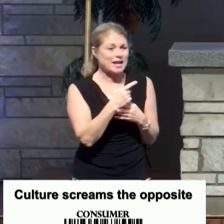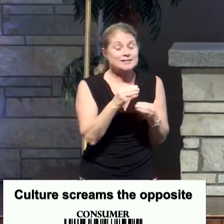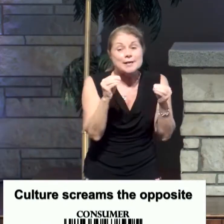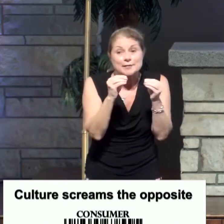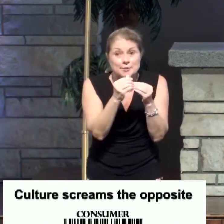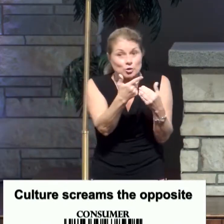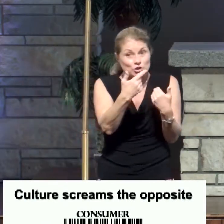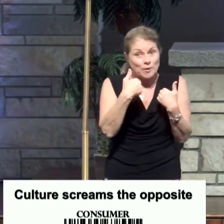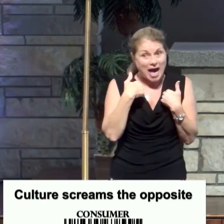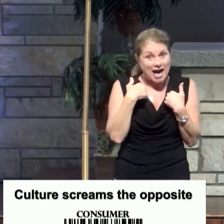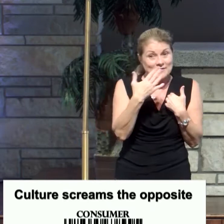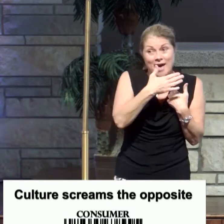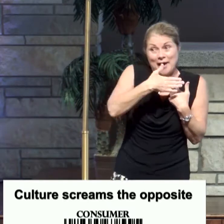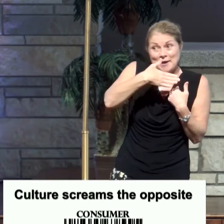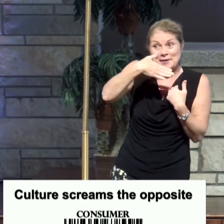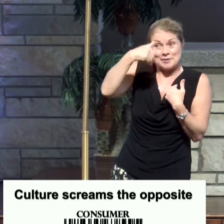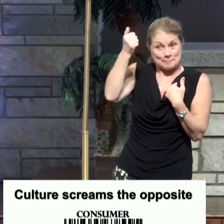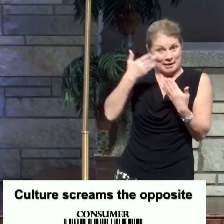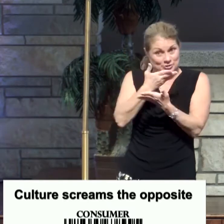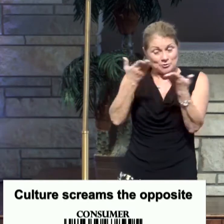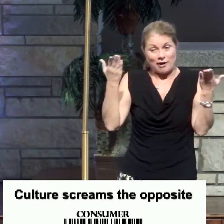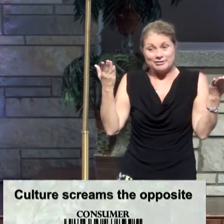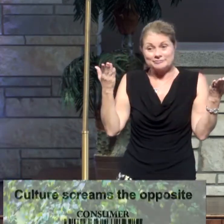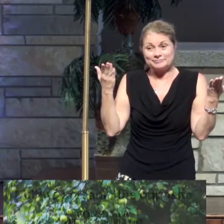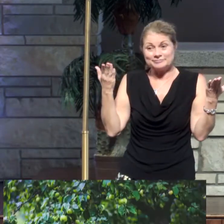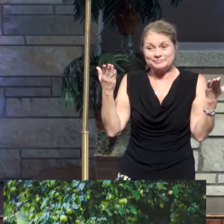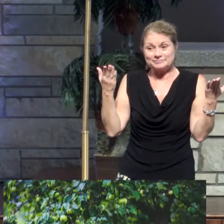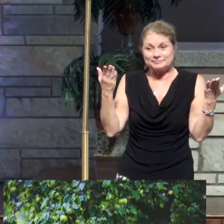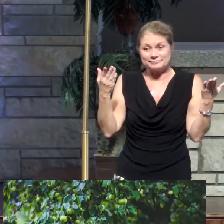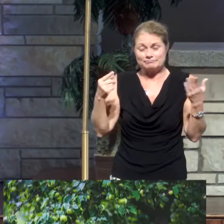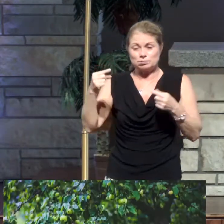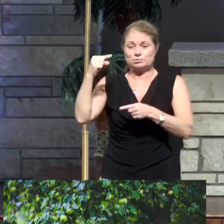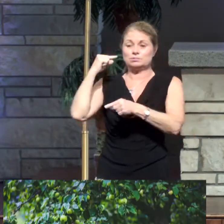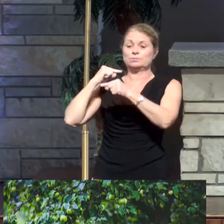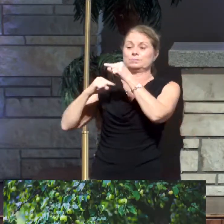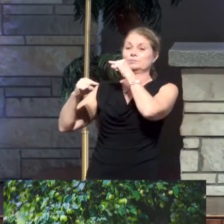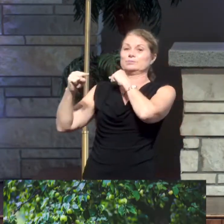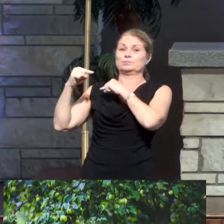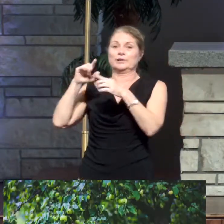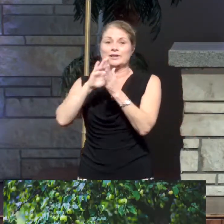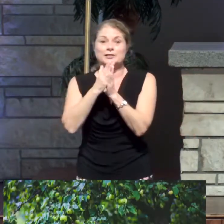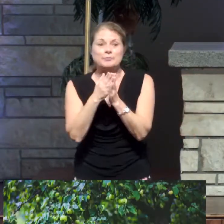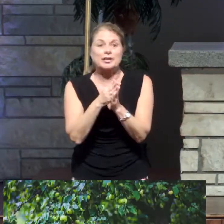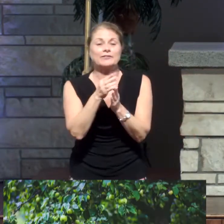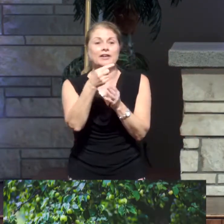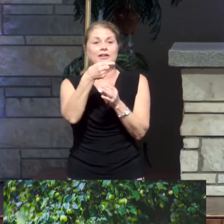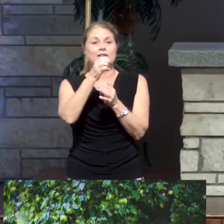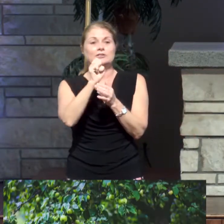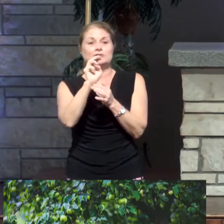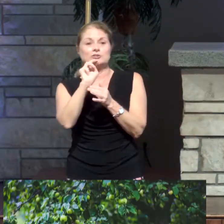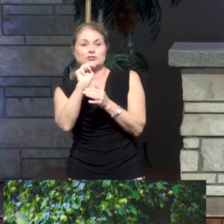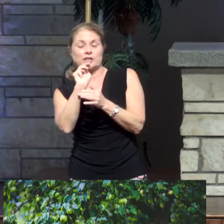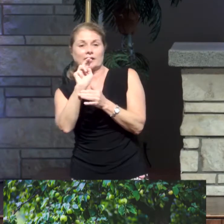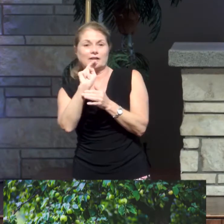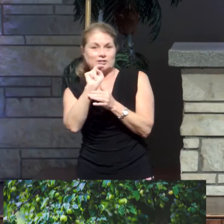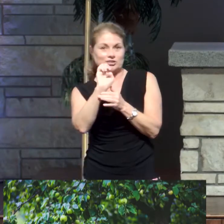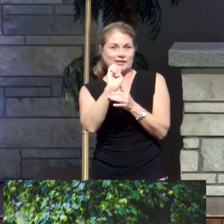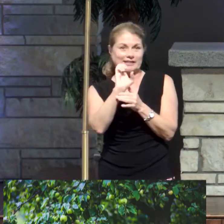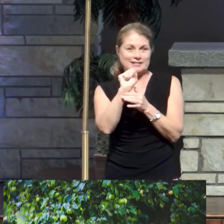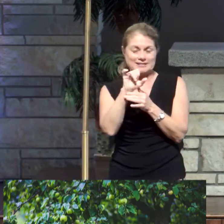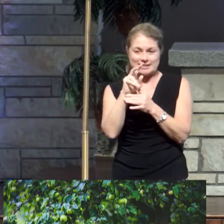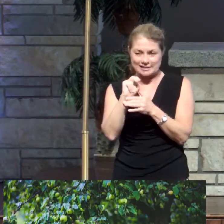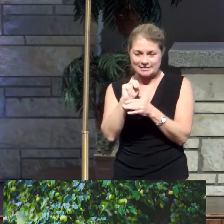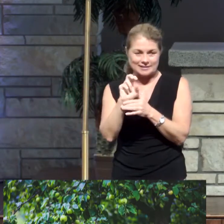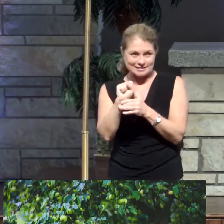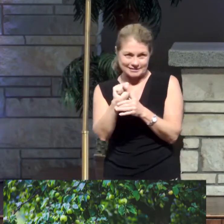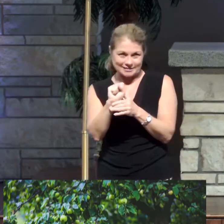you have, the better off you are. And it goes all the way back to the book of Genesis, to the creation story. Adam and Eve, were